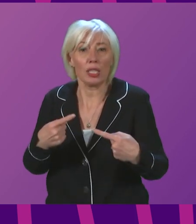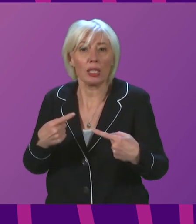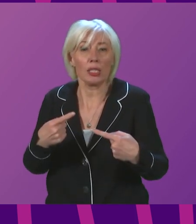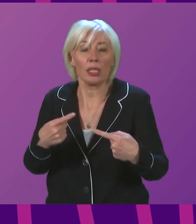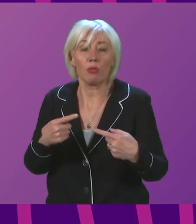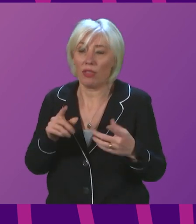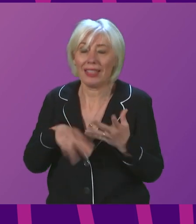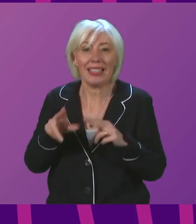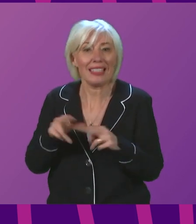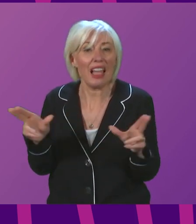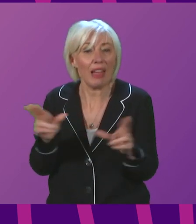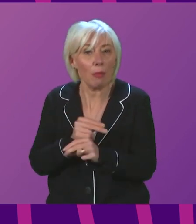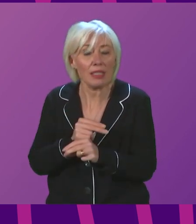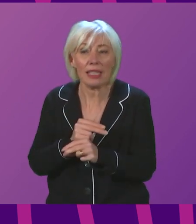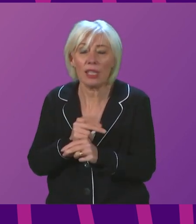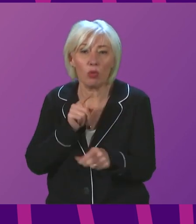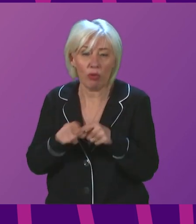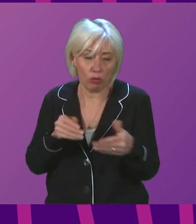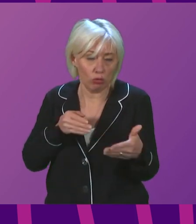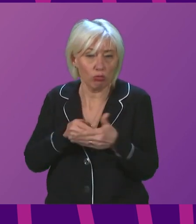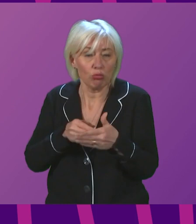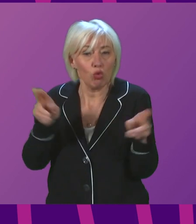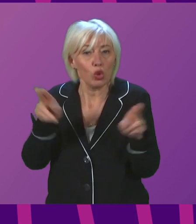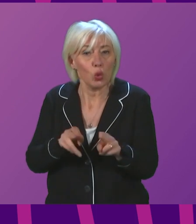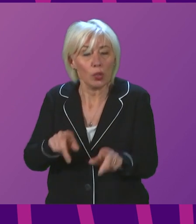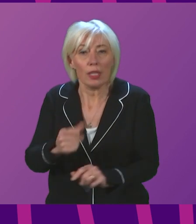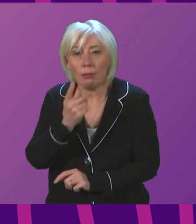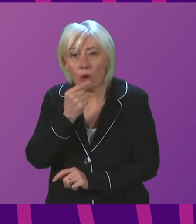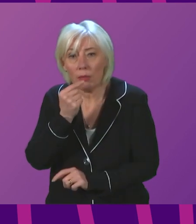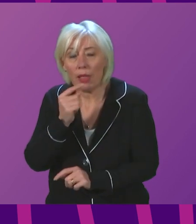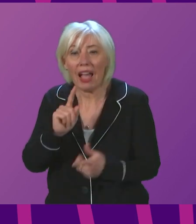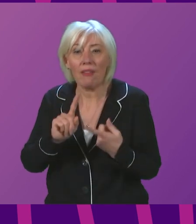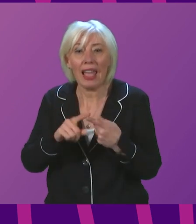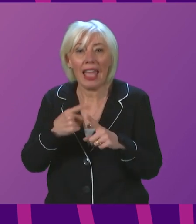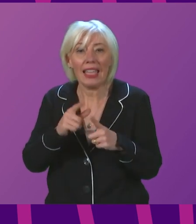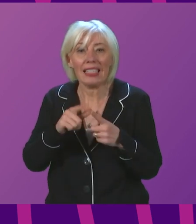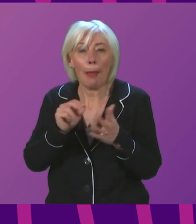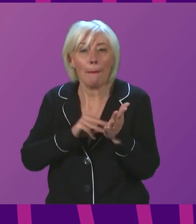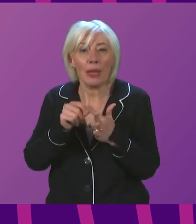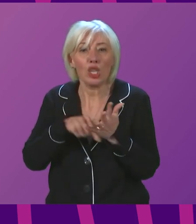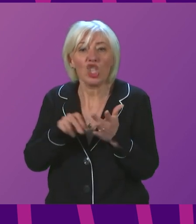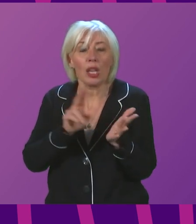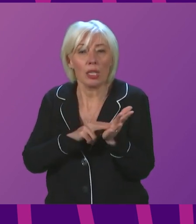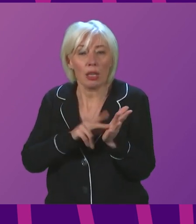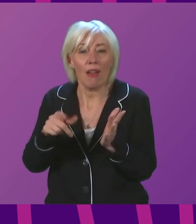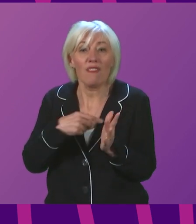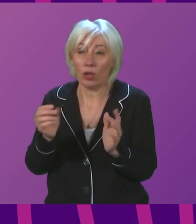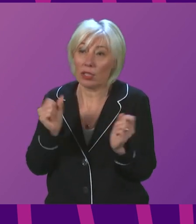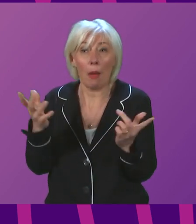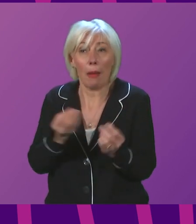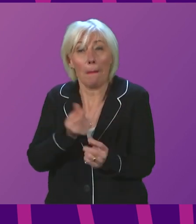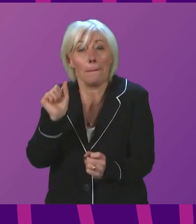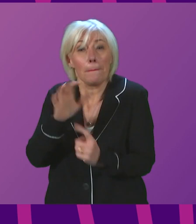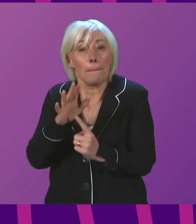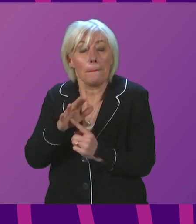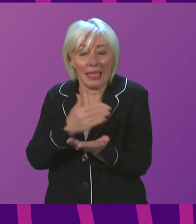staff absences are being mitigated as far as possible. There are exemption arrangements in place for critical sectors, and we keep that